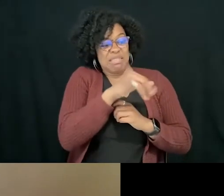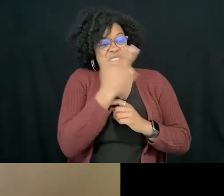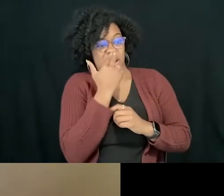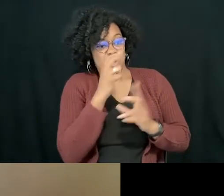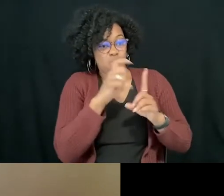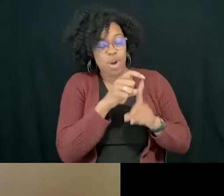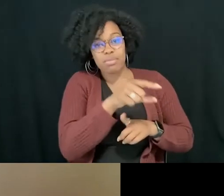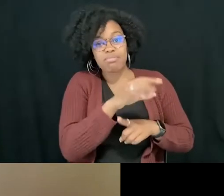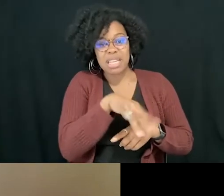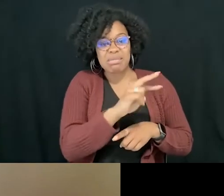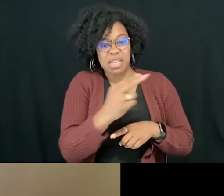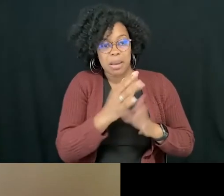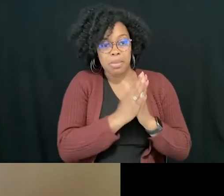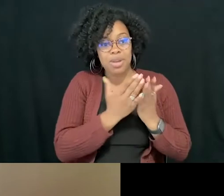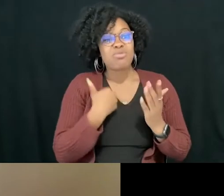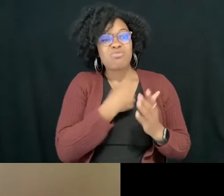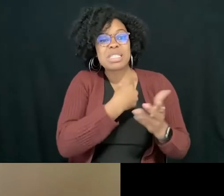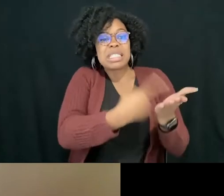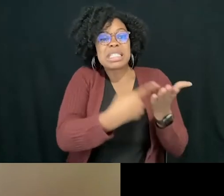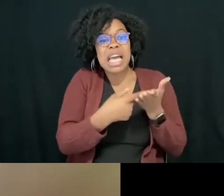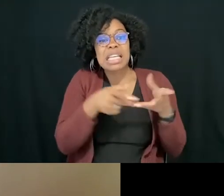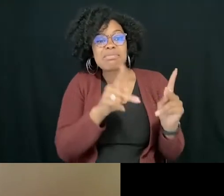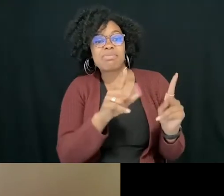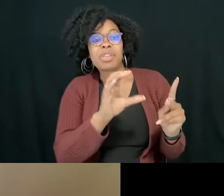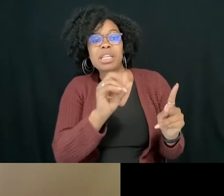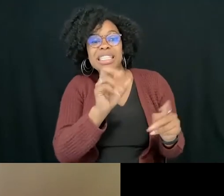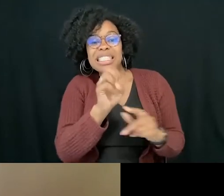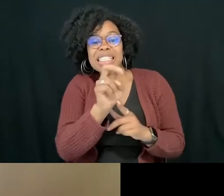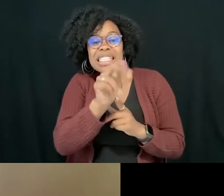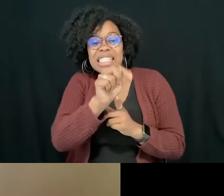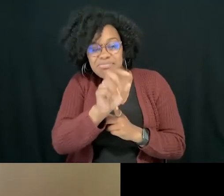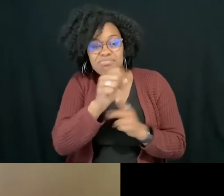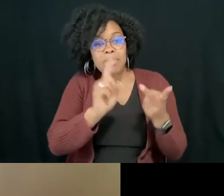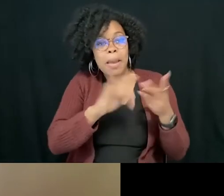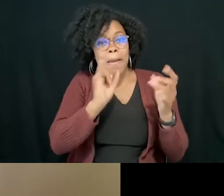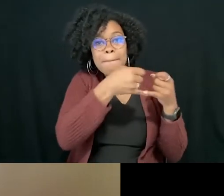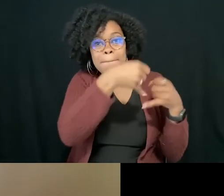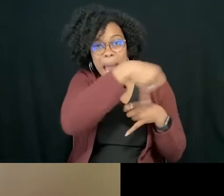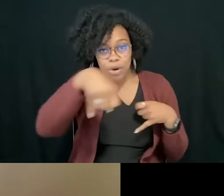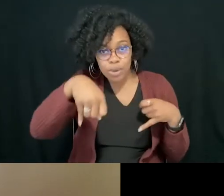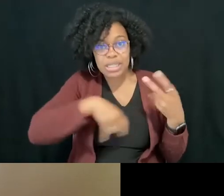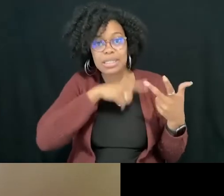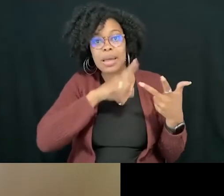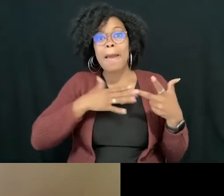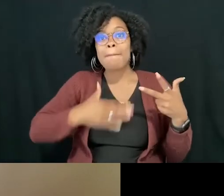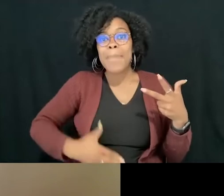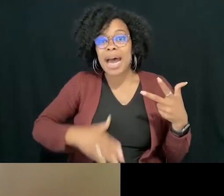We talk about consent. We talk about boundaries. We talk about body autonomy. But we